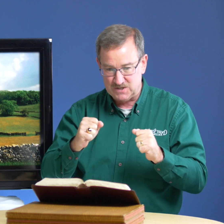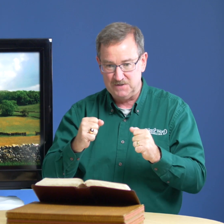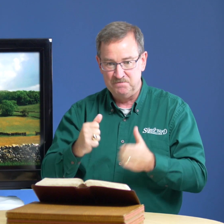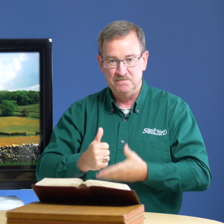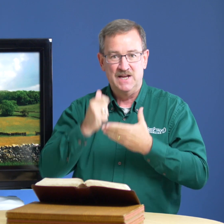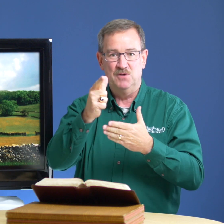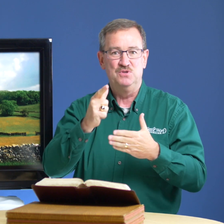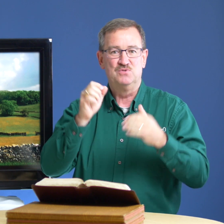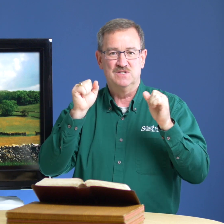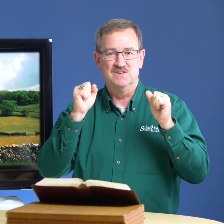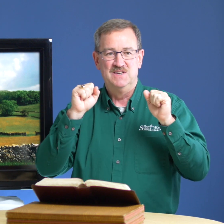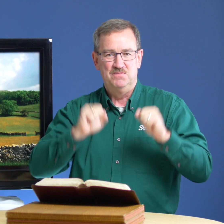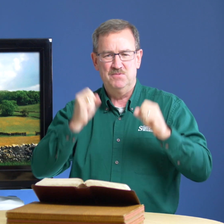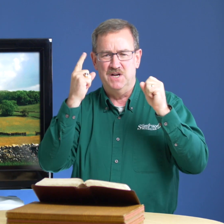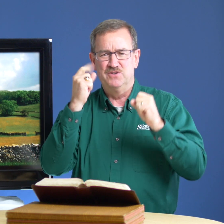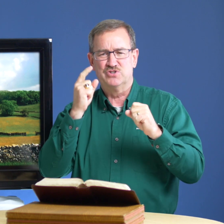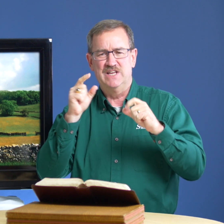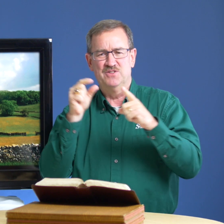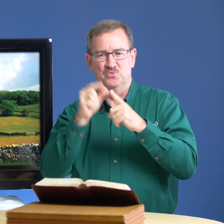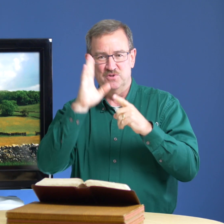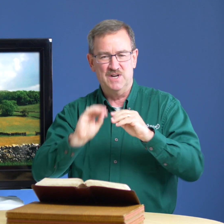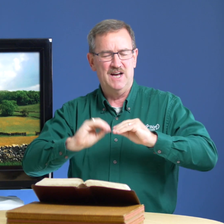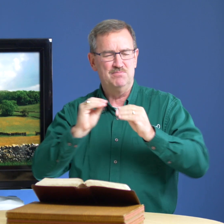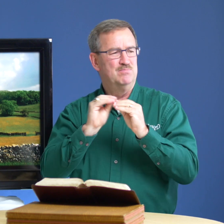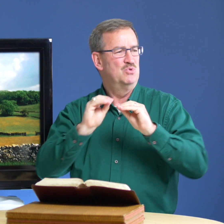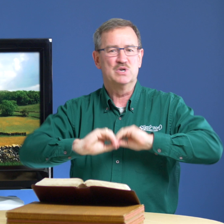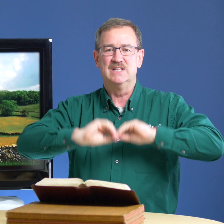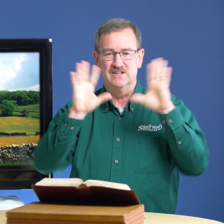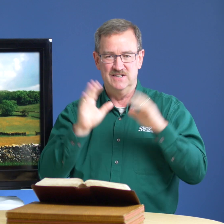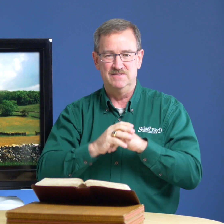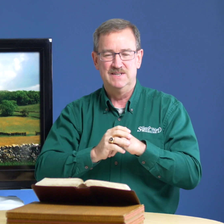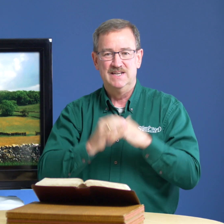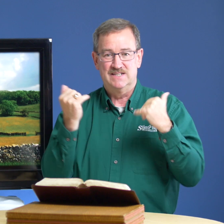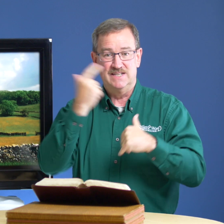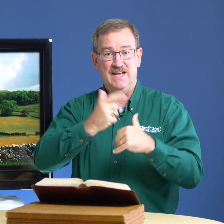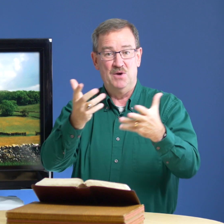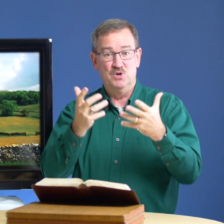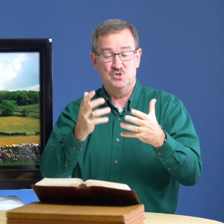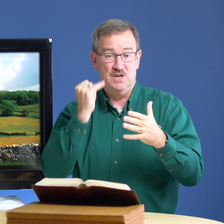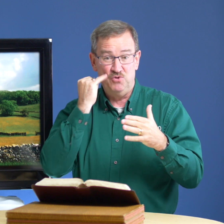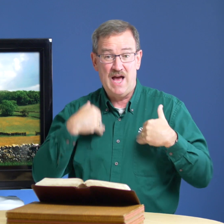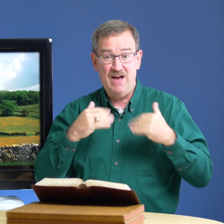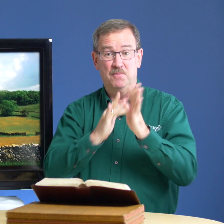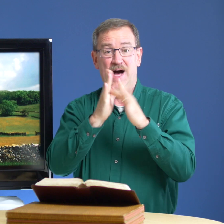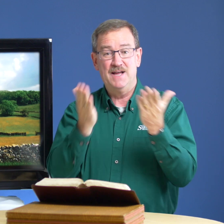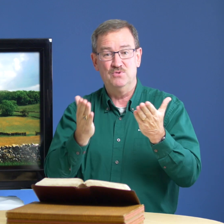to help you to be able to understand the word of god more clearly today i want you if you have a bible